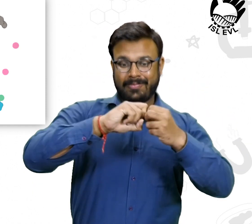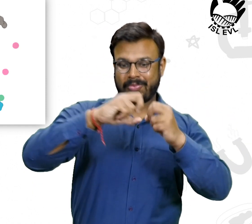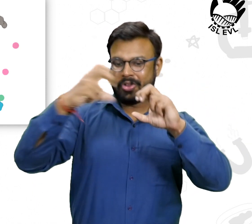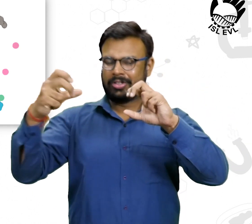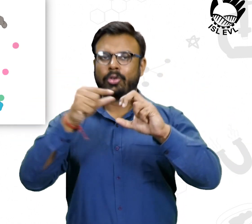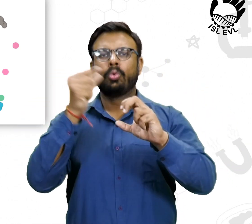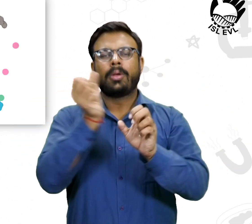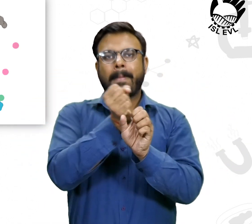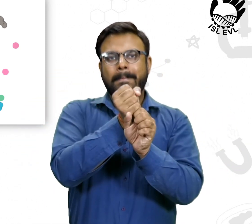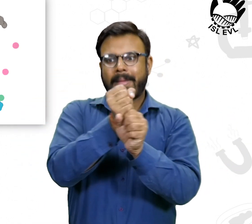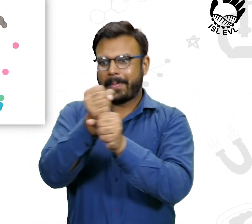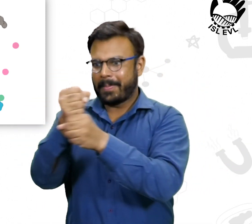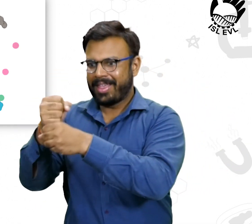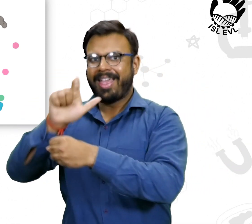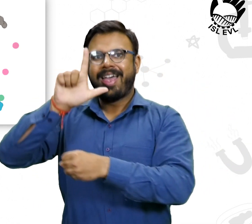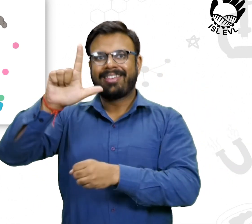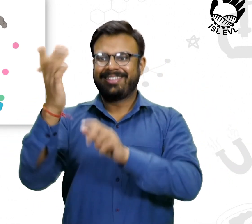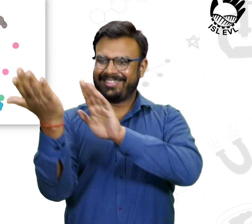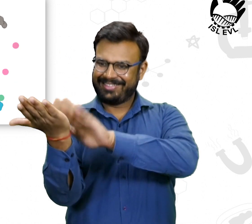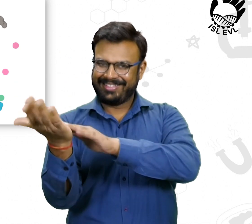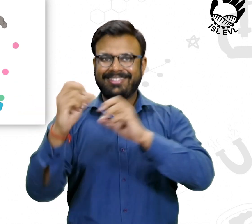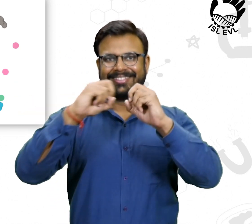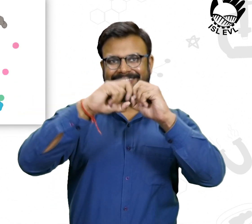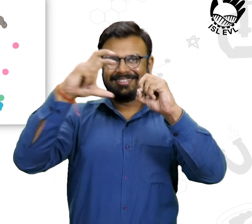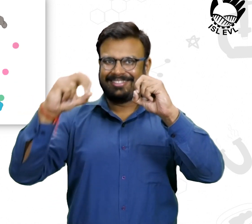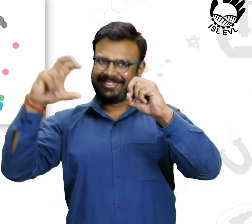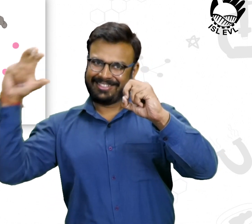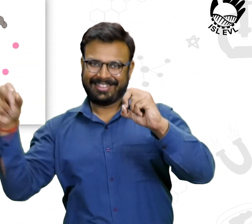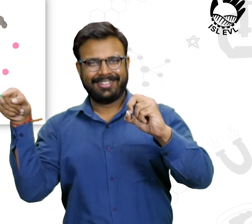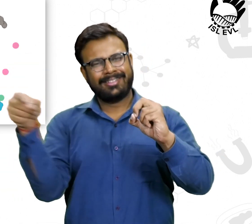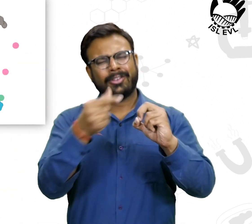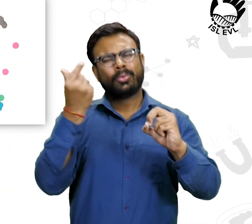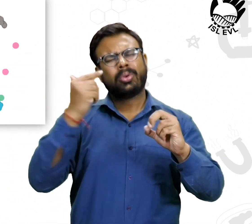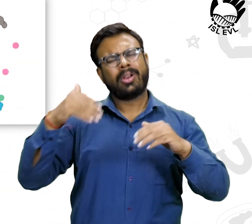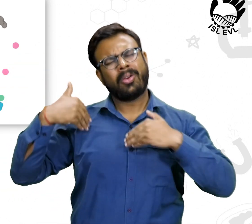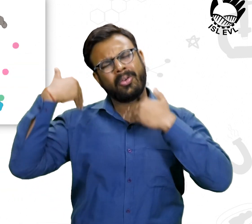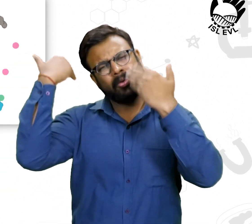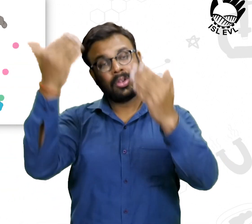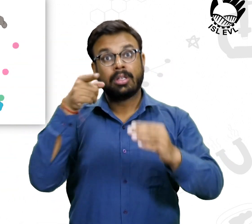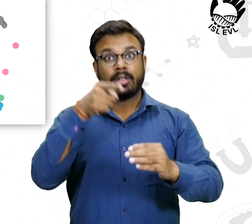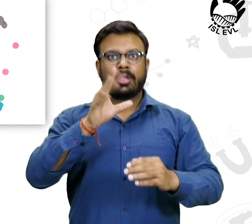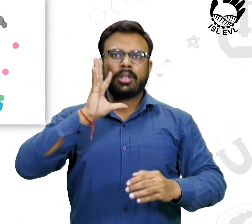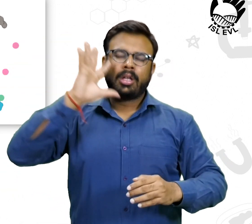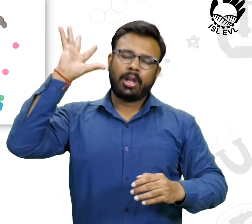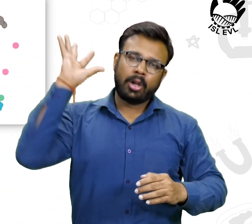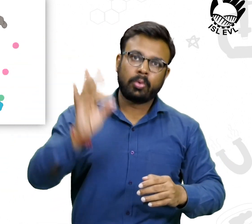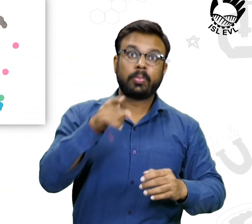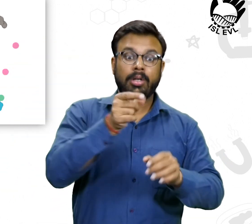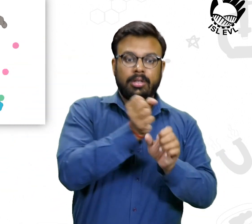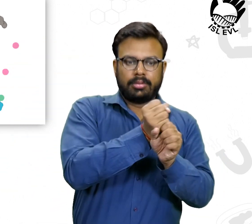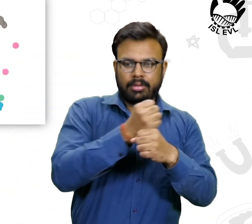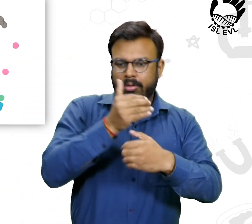to the process of ensuring an L amino acid protein world.